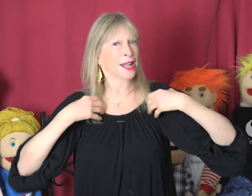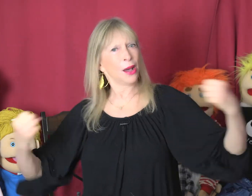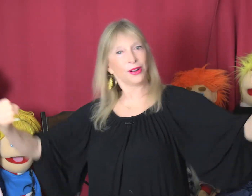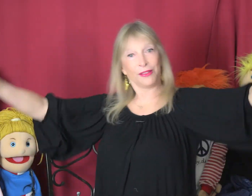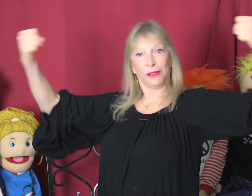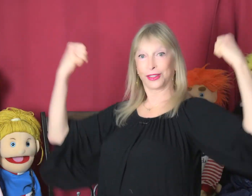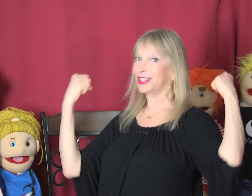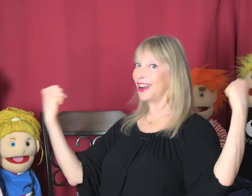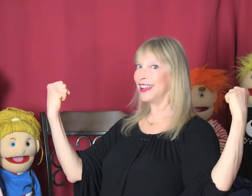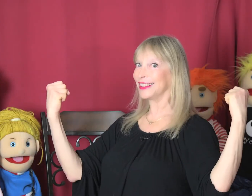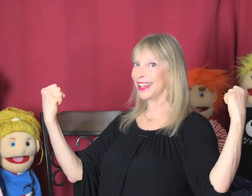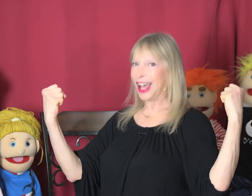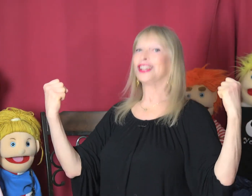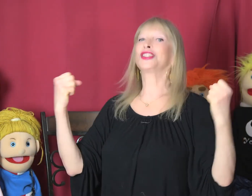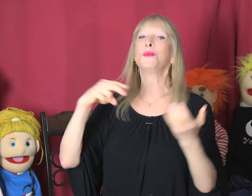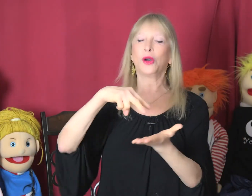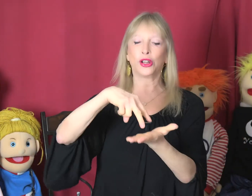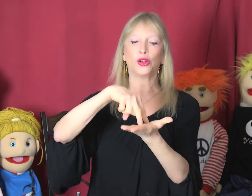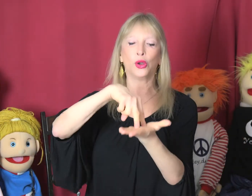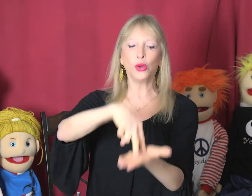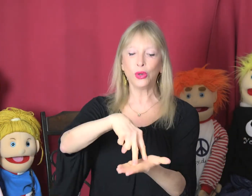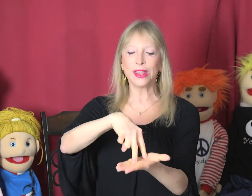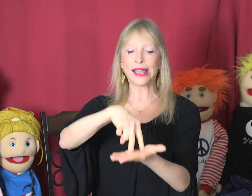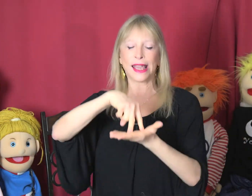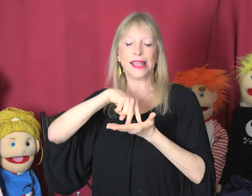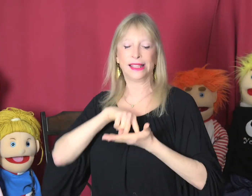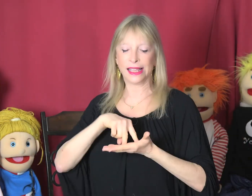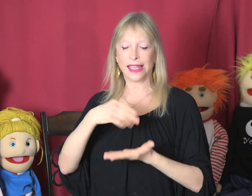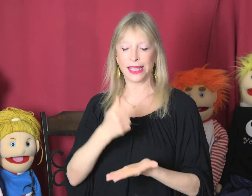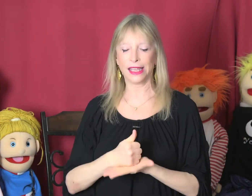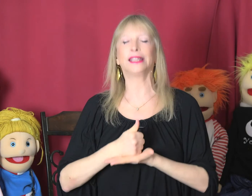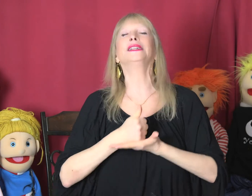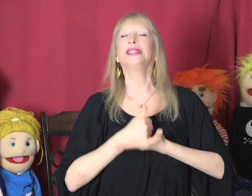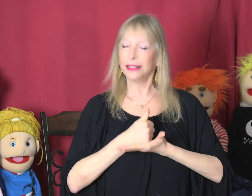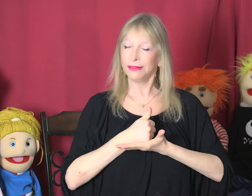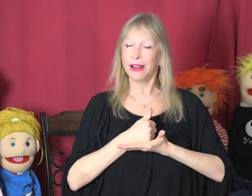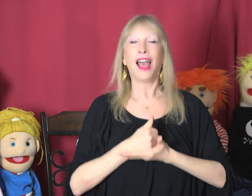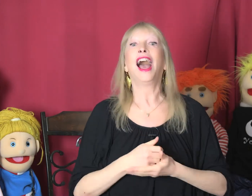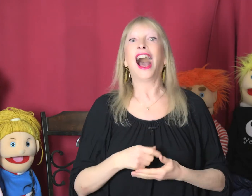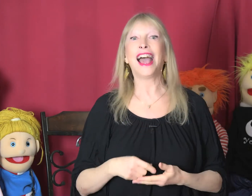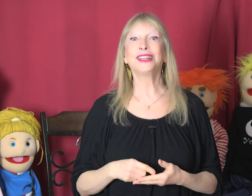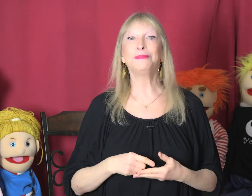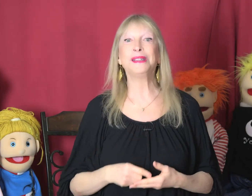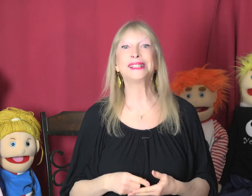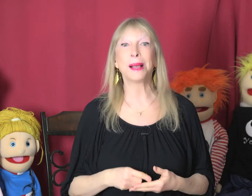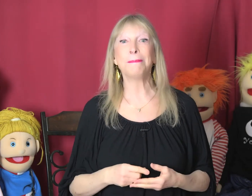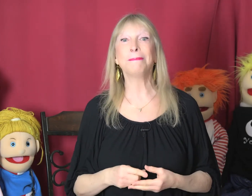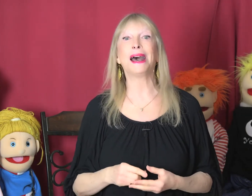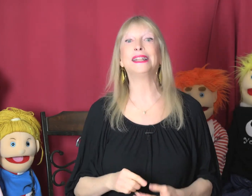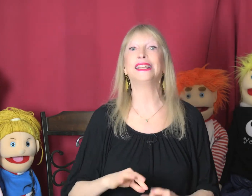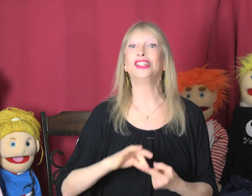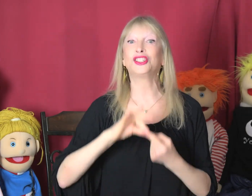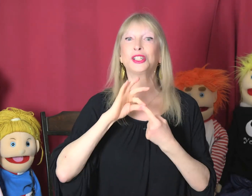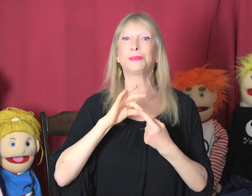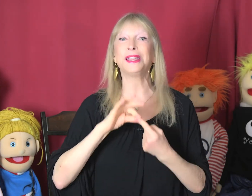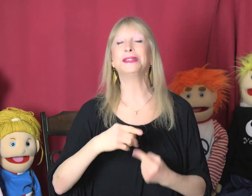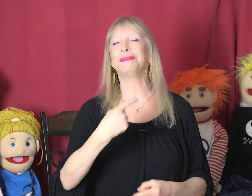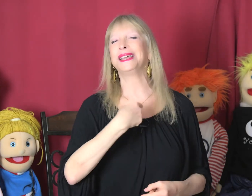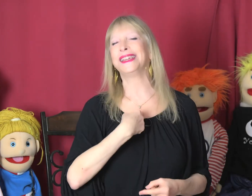power of strength. Someone on whom they can lean. I can be somebody just being me.